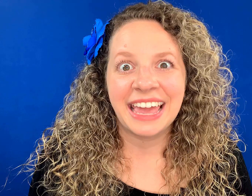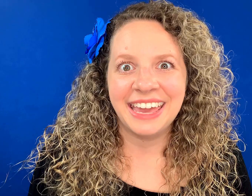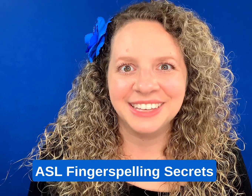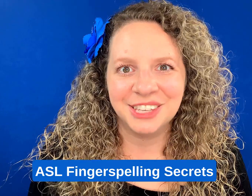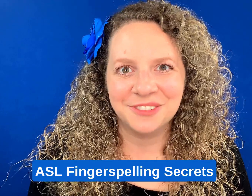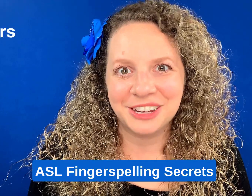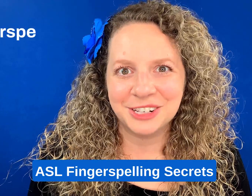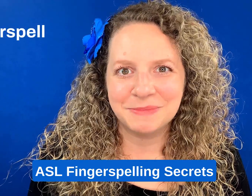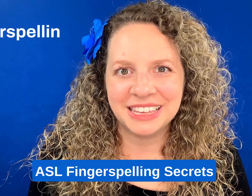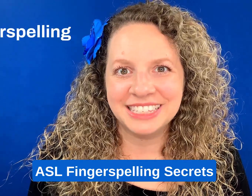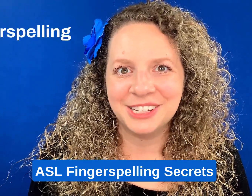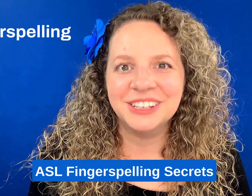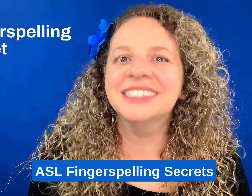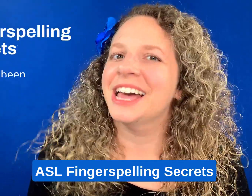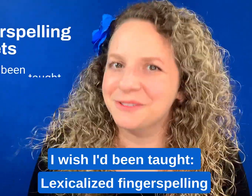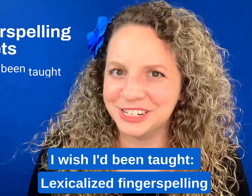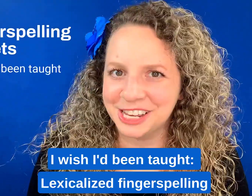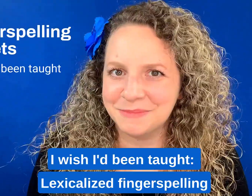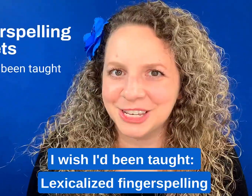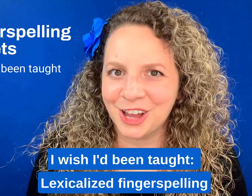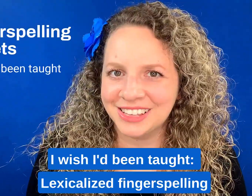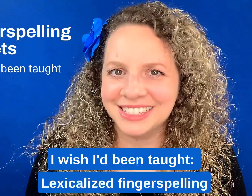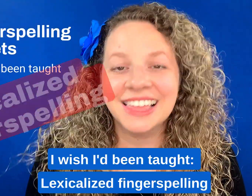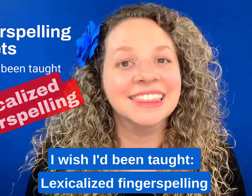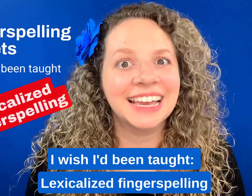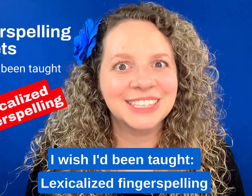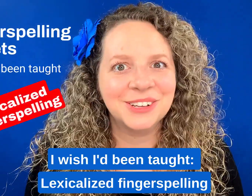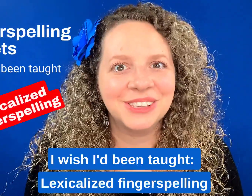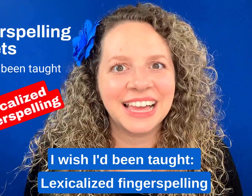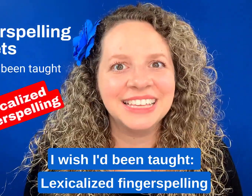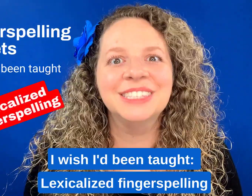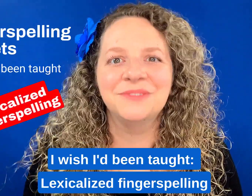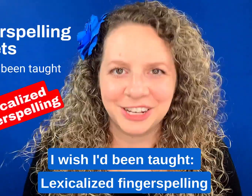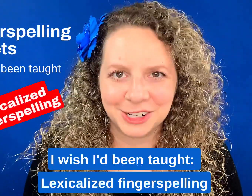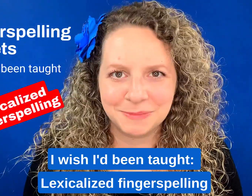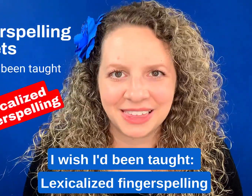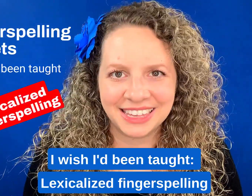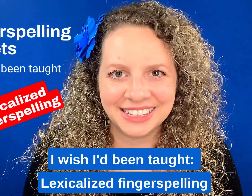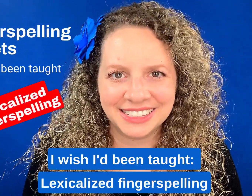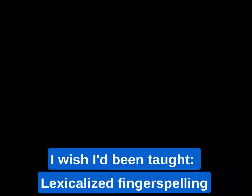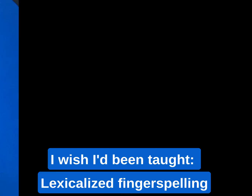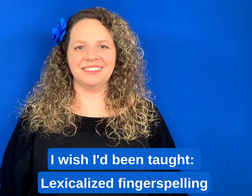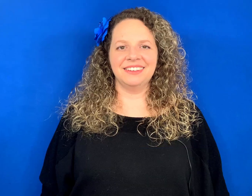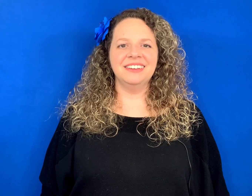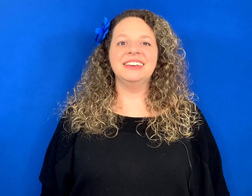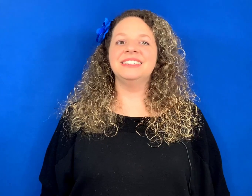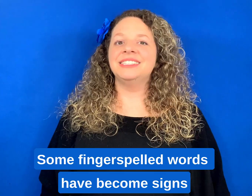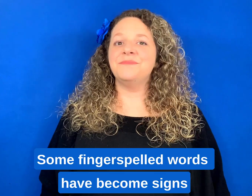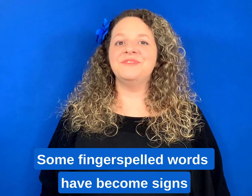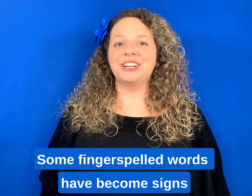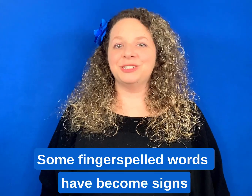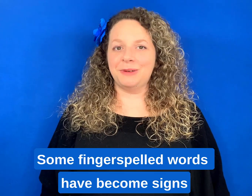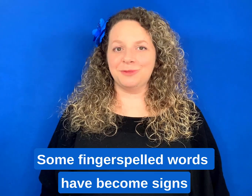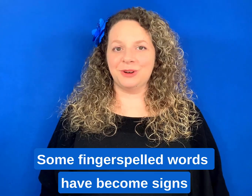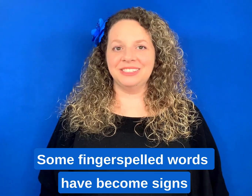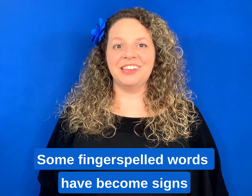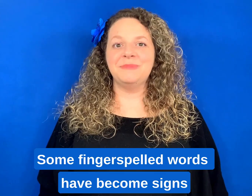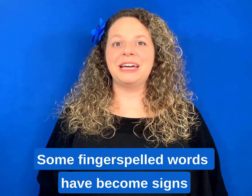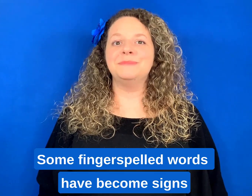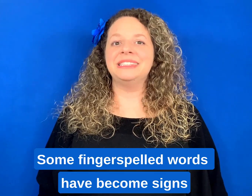ASL Fingerspelling Secrets I Wish I'd Been Taught Lexicalized Fingerspelling Some fingerspelled words have become